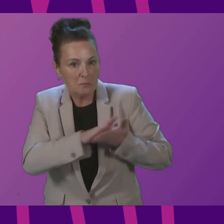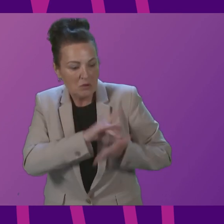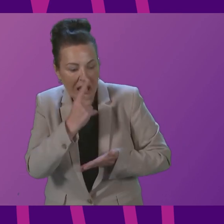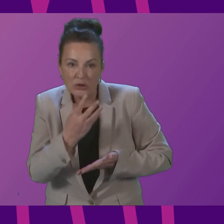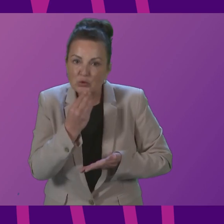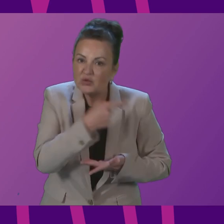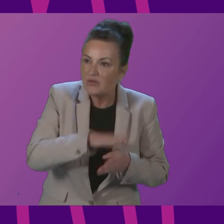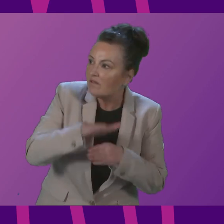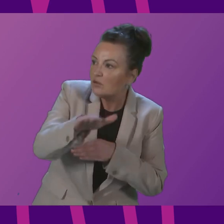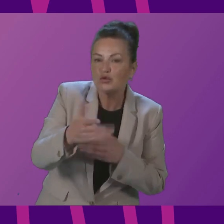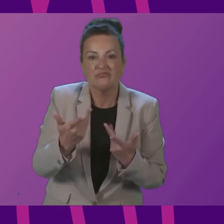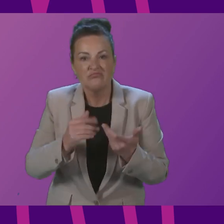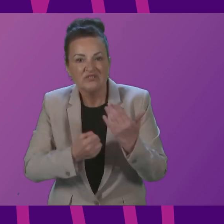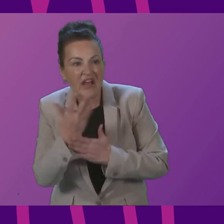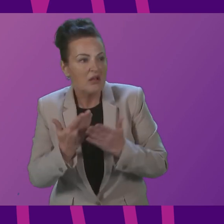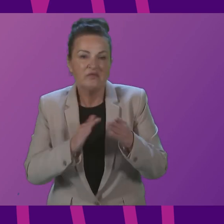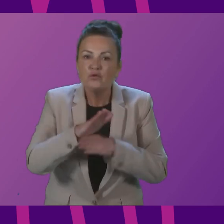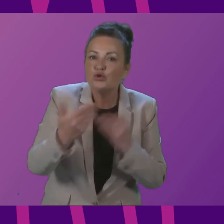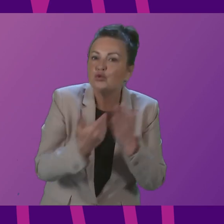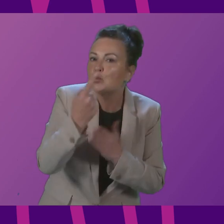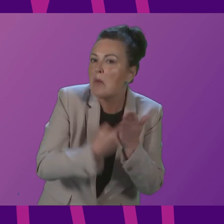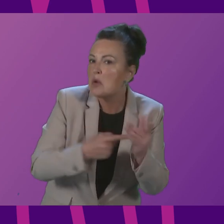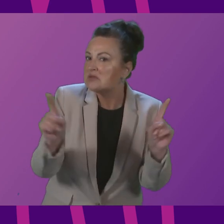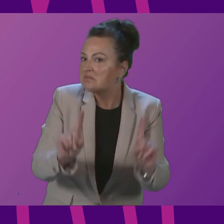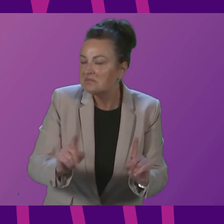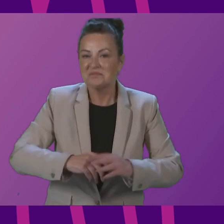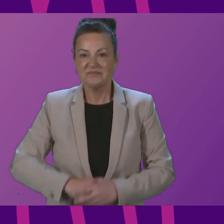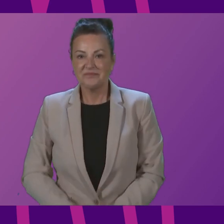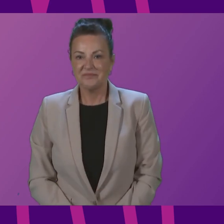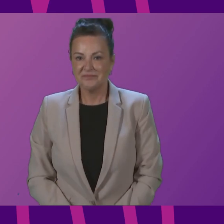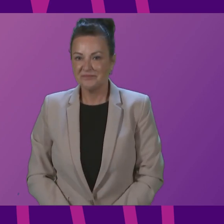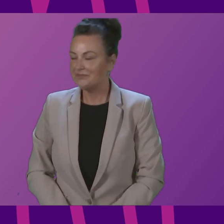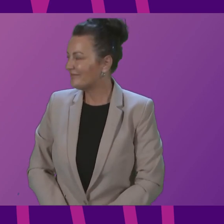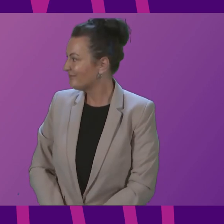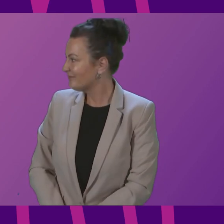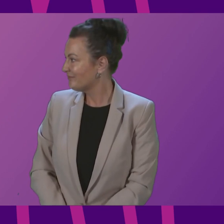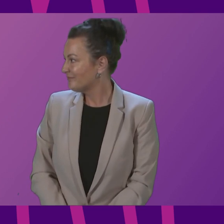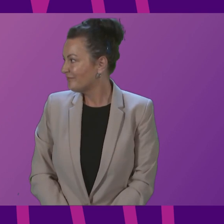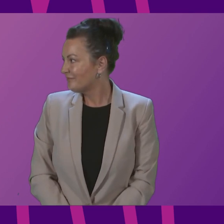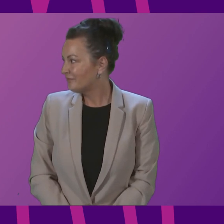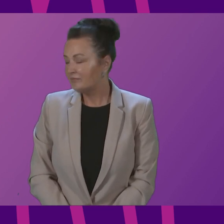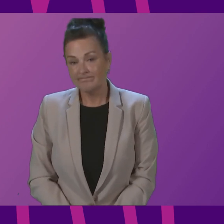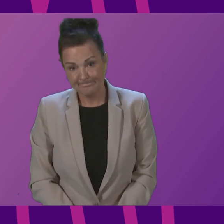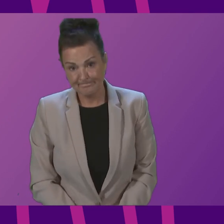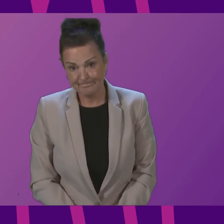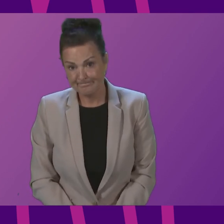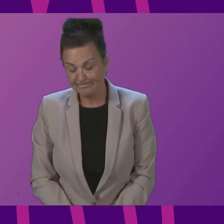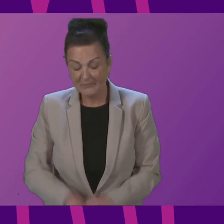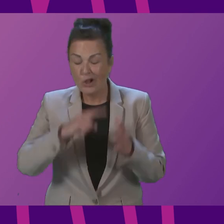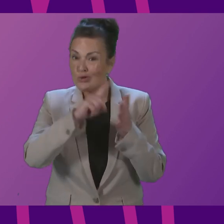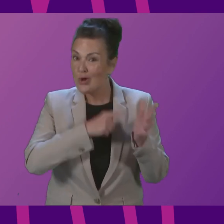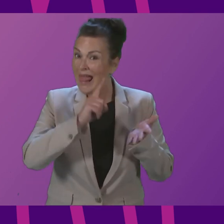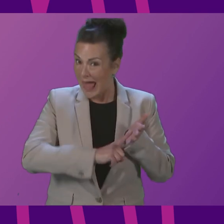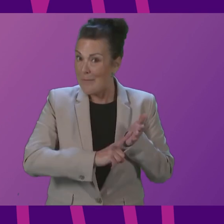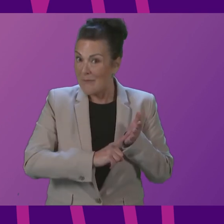developments of public policy in Scotland Paul O'Kane Thank you Presiding Officer Julie Lamberth Chair of the Royal College of